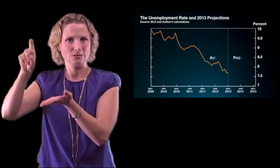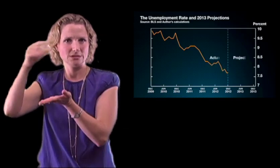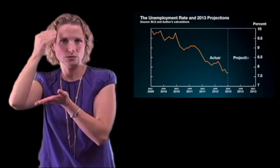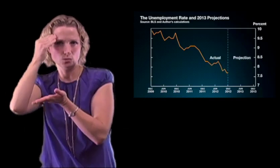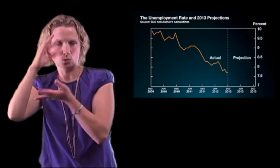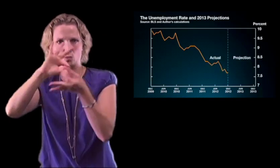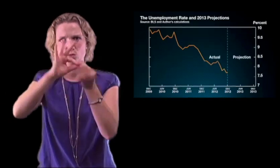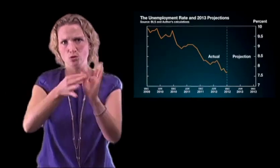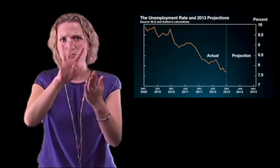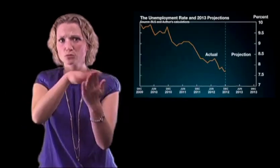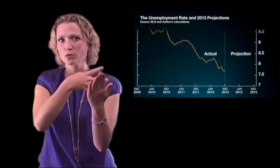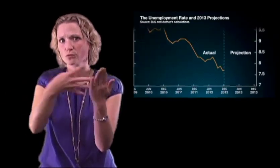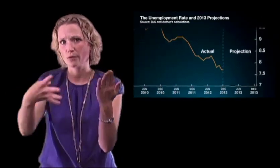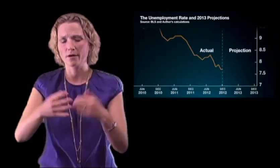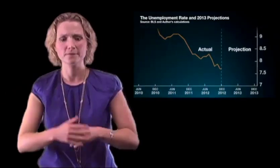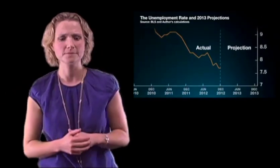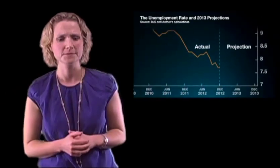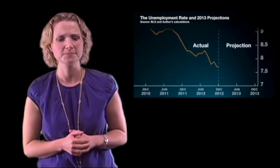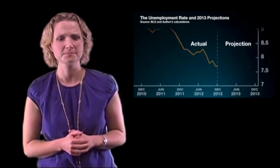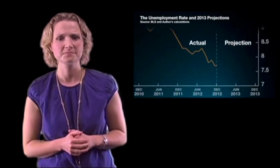associated with interpreting the graphs.